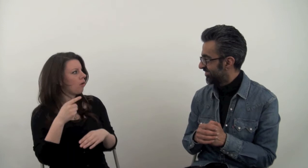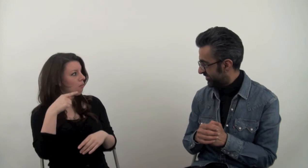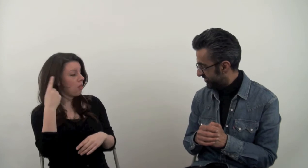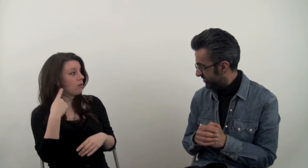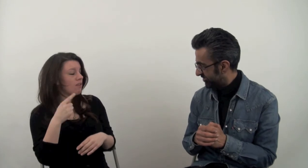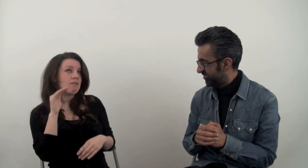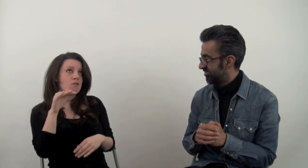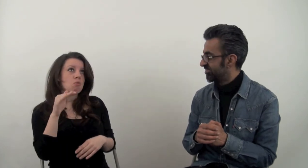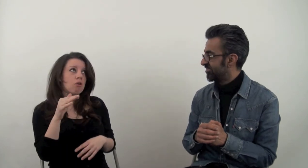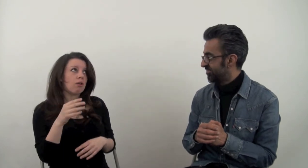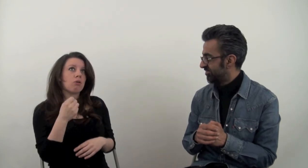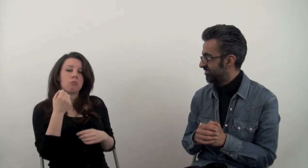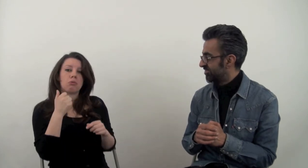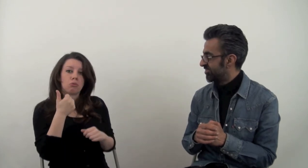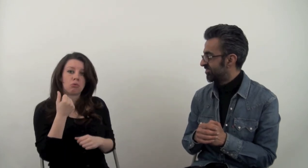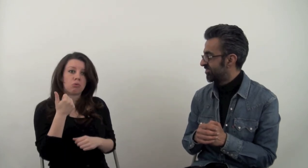placement because I'd like to work in London in the future.